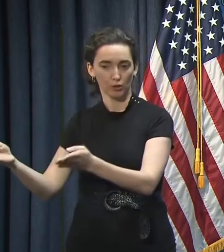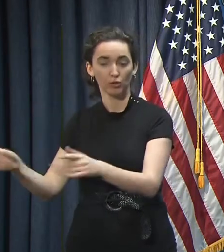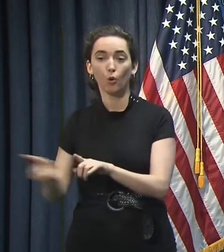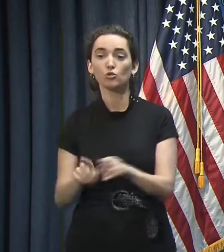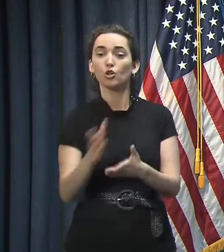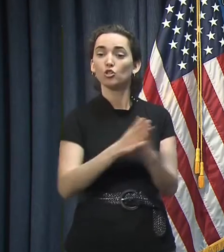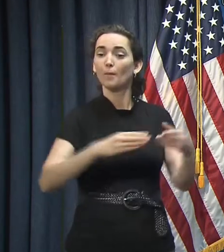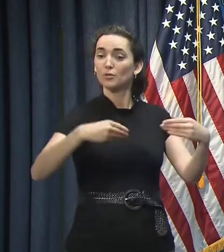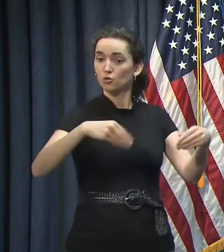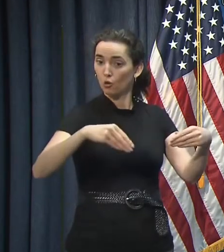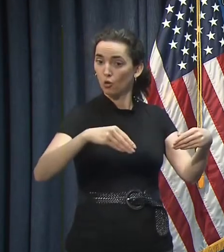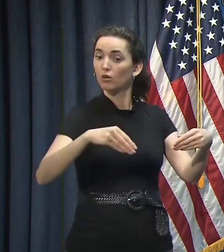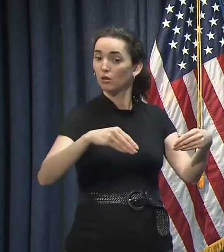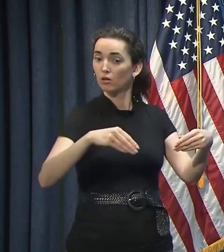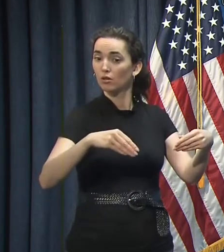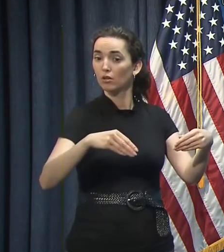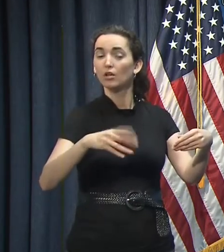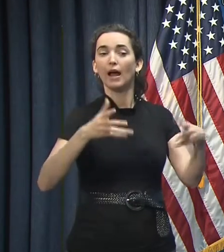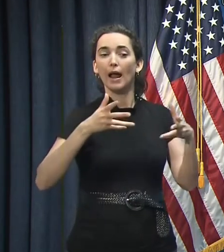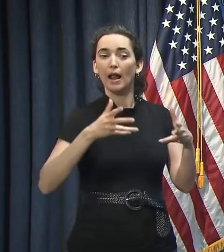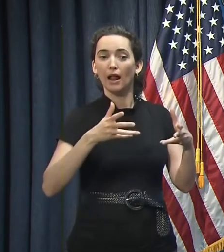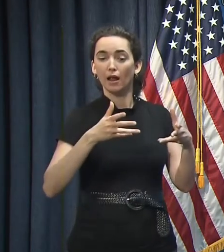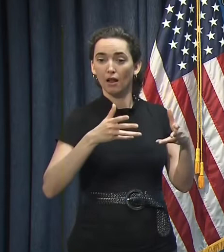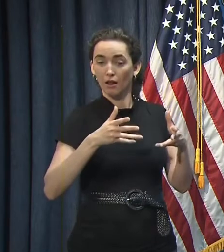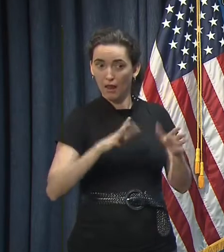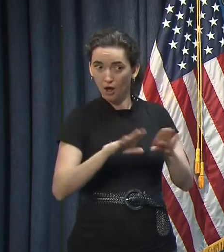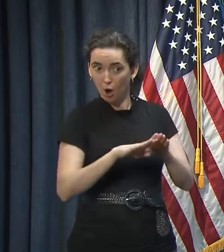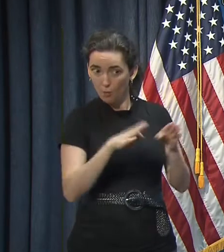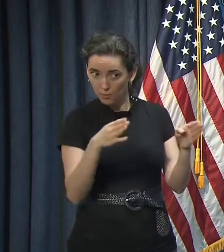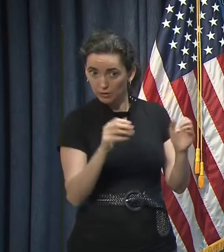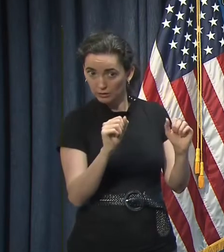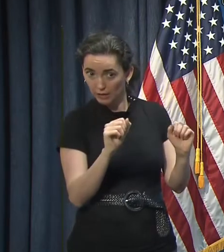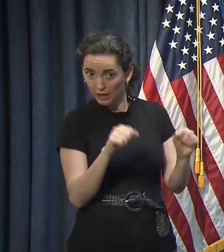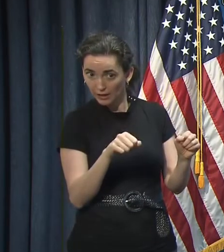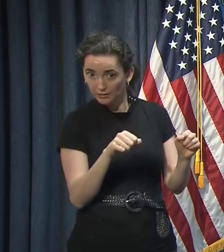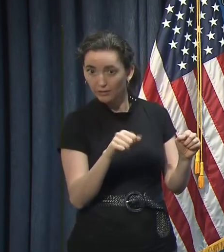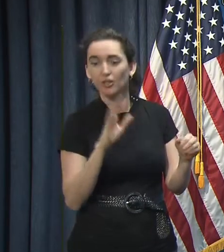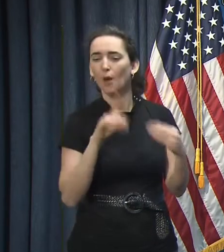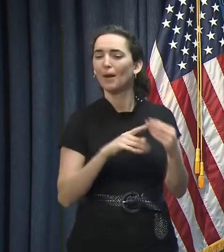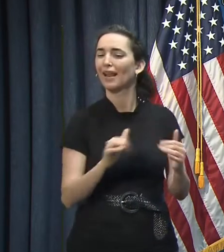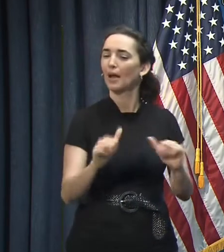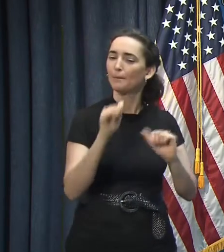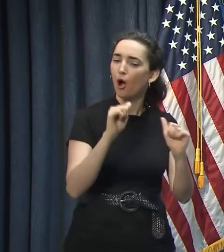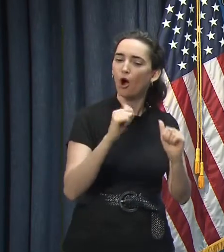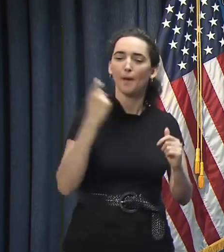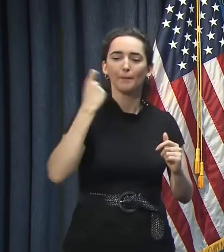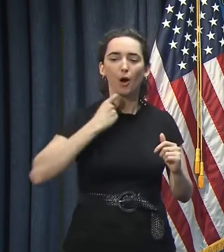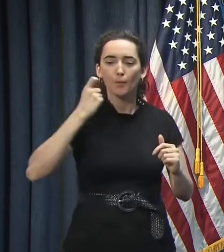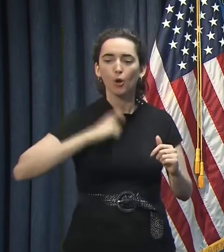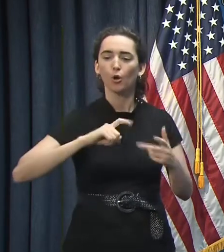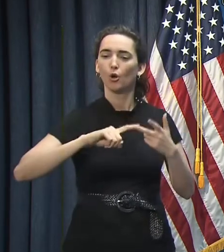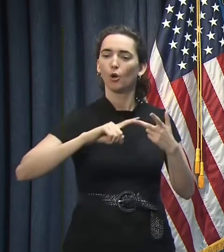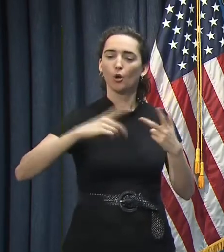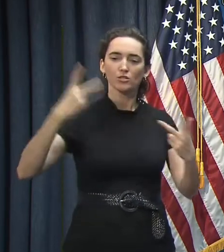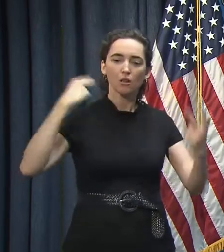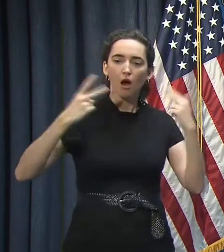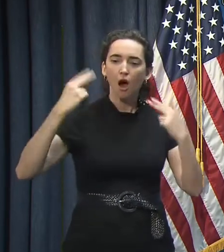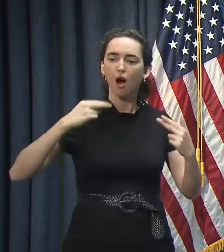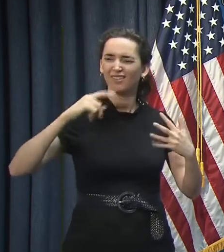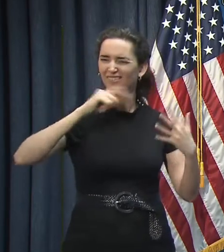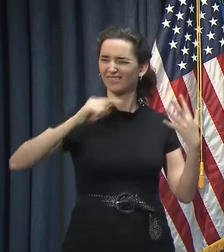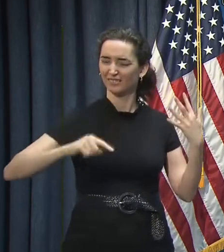essential, but hadn't been closed. And obviously we're talking there about bars and barbershops and salons and that sort of stuff.